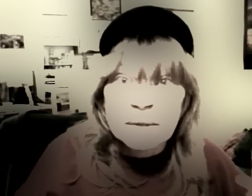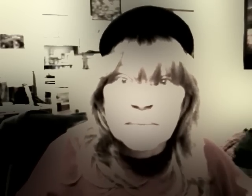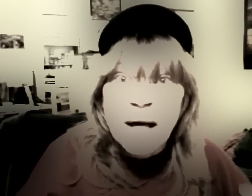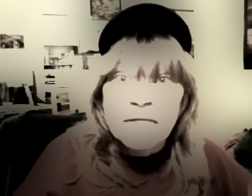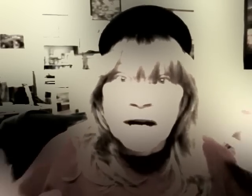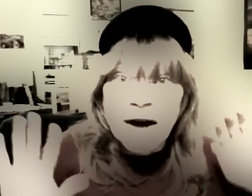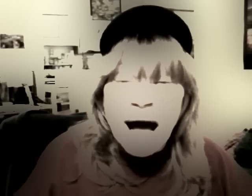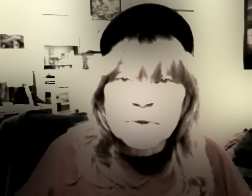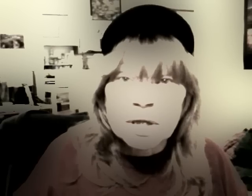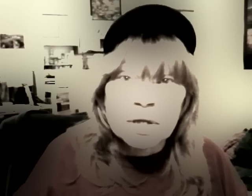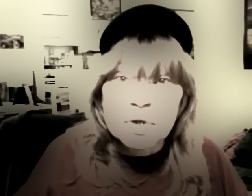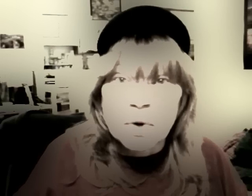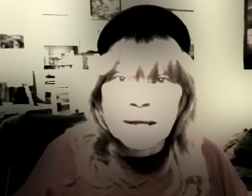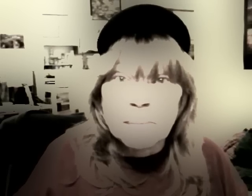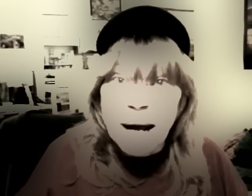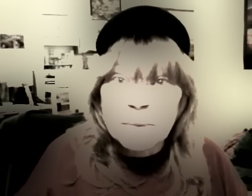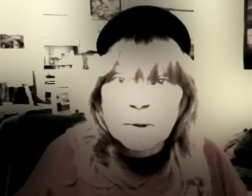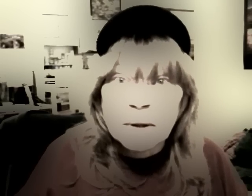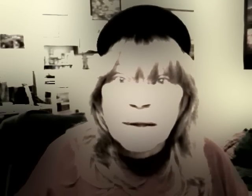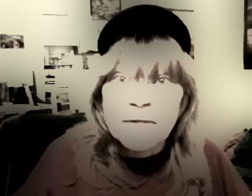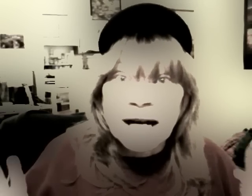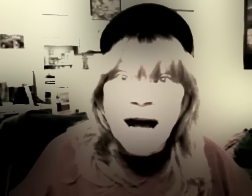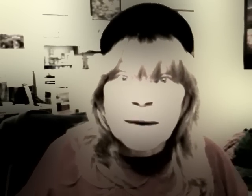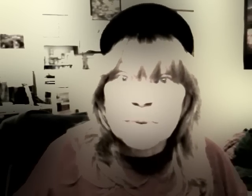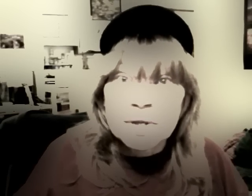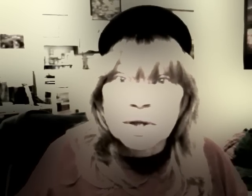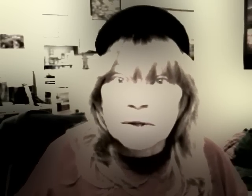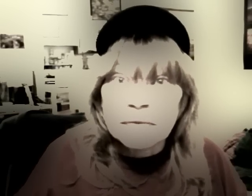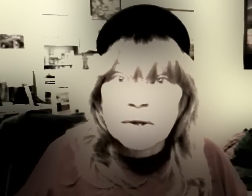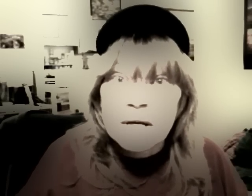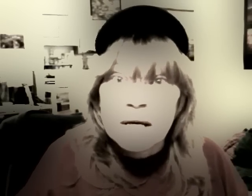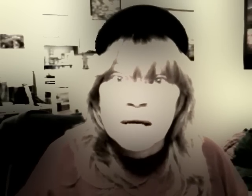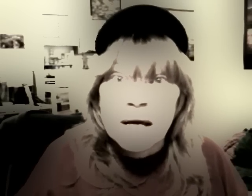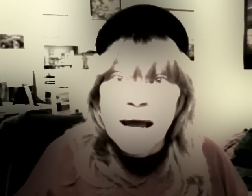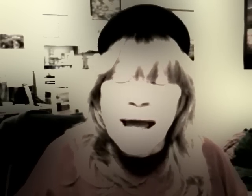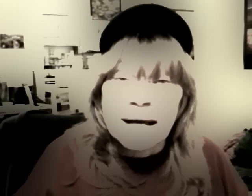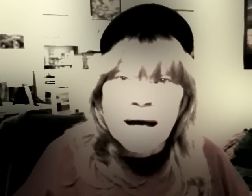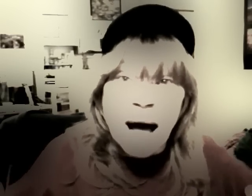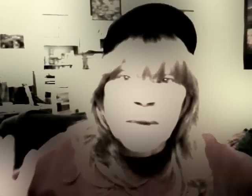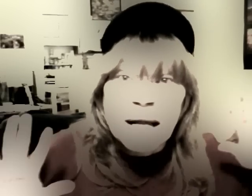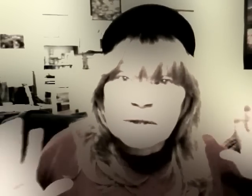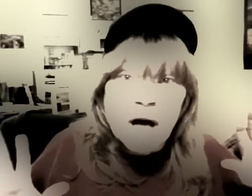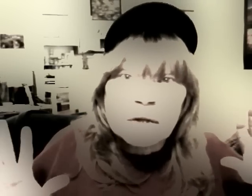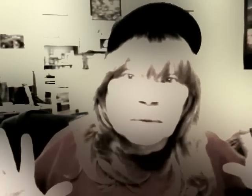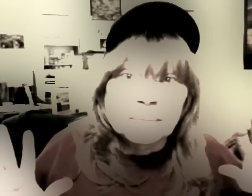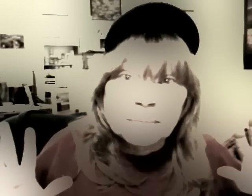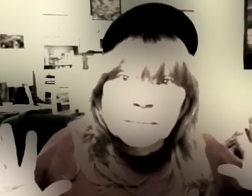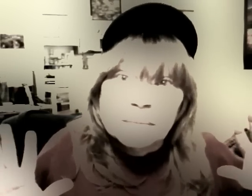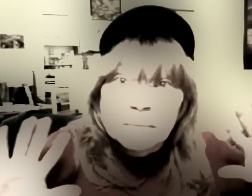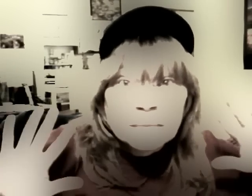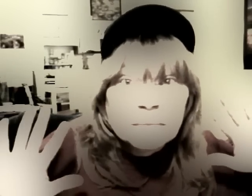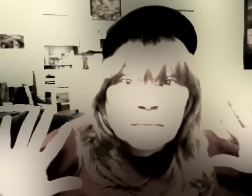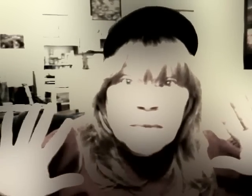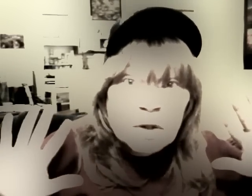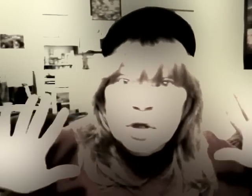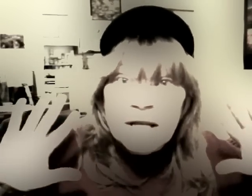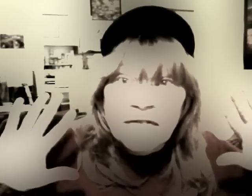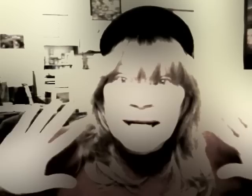They are out to destroy the Bible that God preserved. And I'm not allowed to talk to them. As soon as I find out